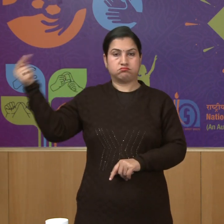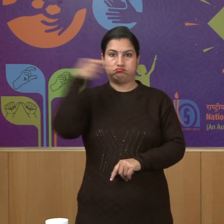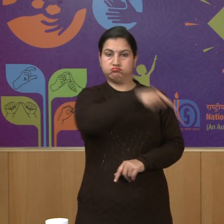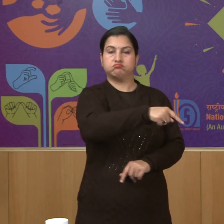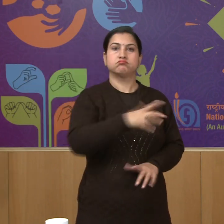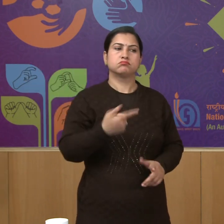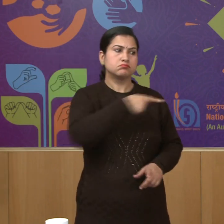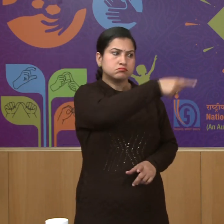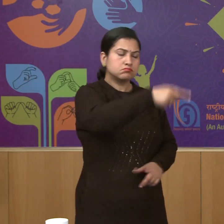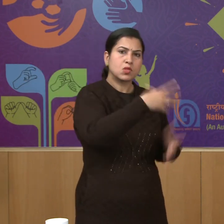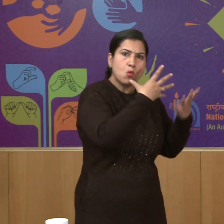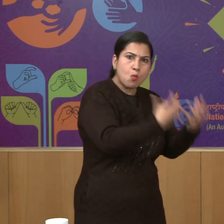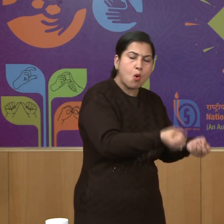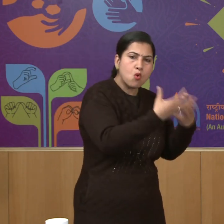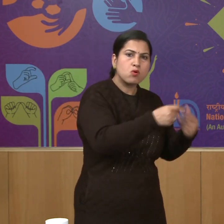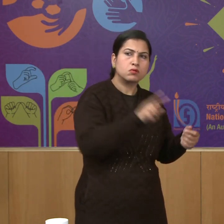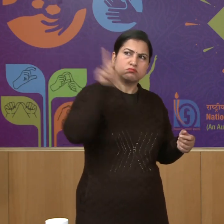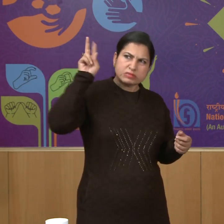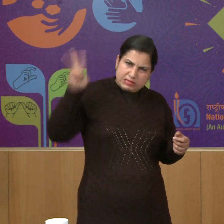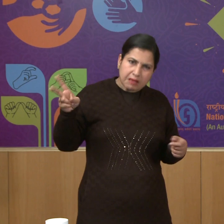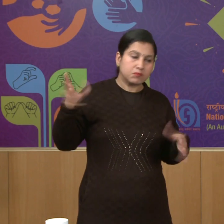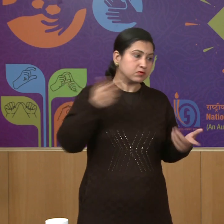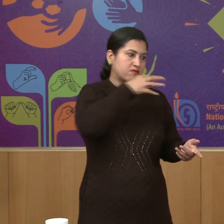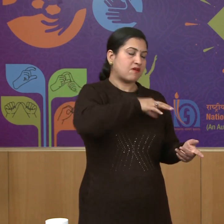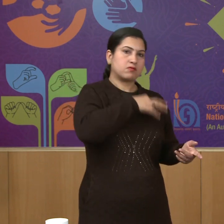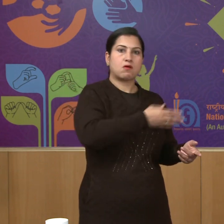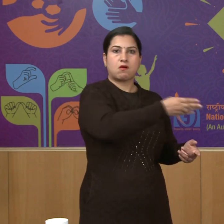did not want to end the foreign rule in the country